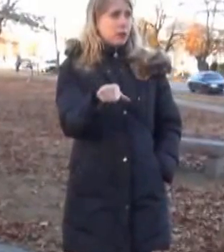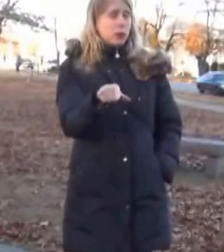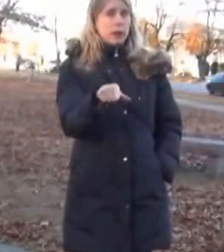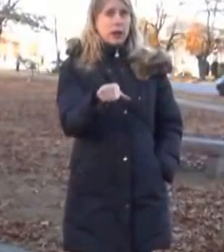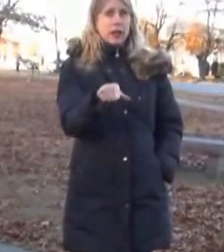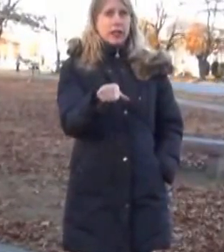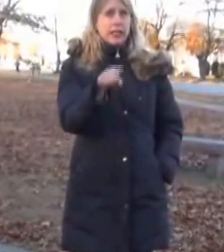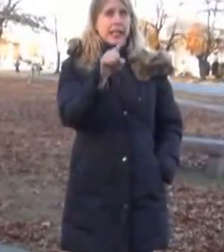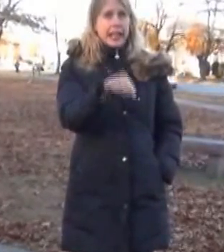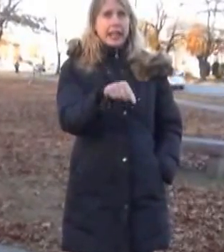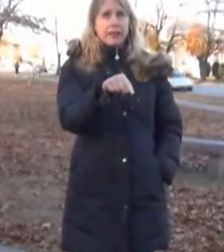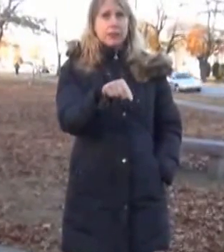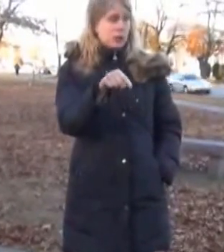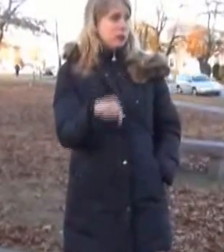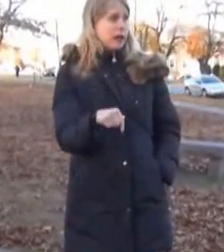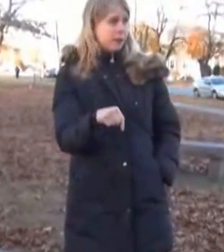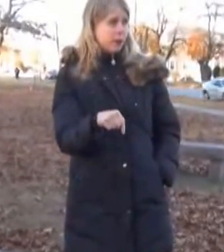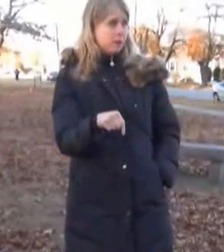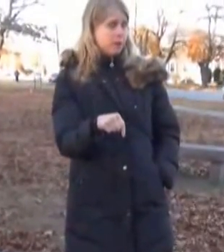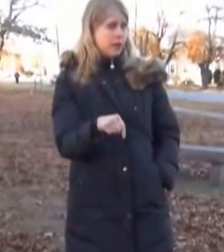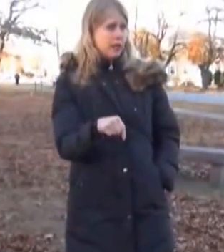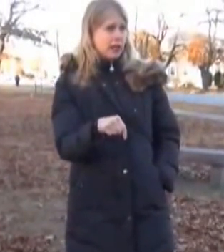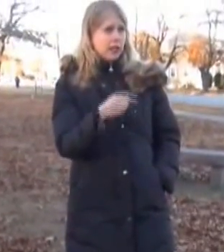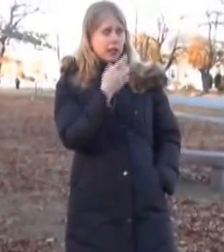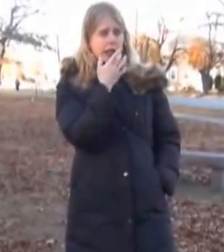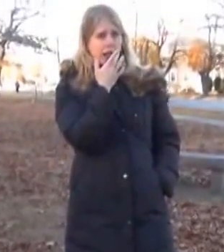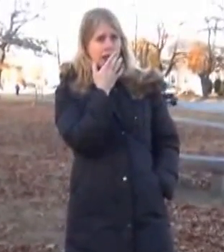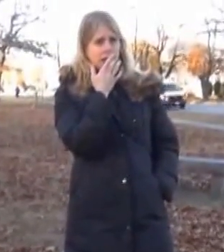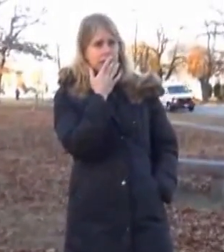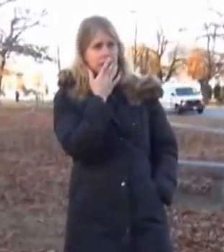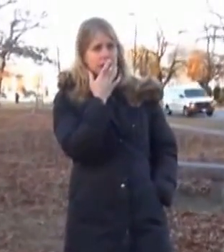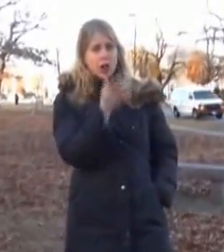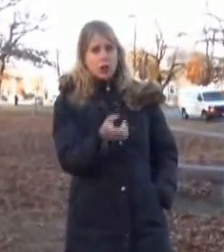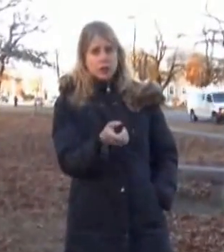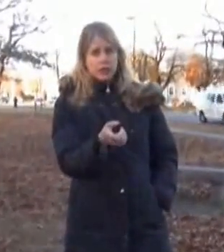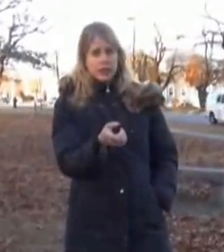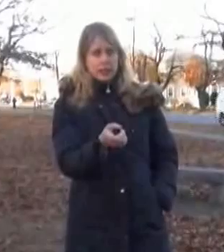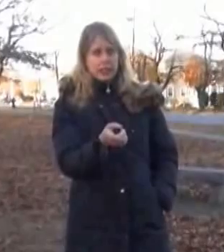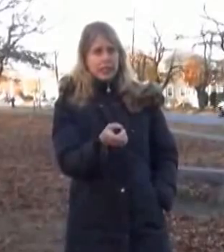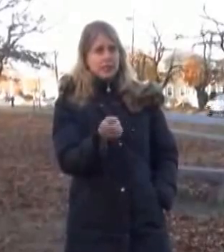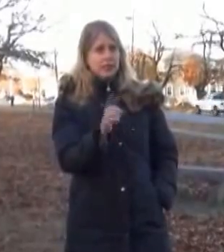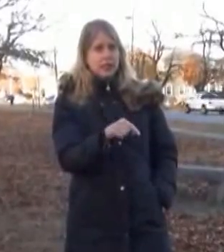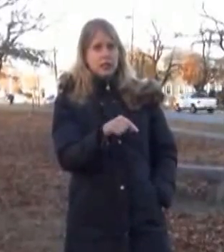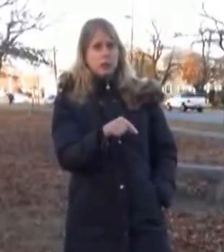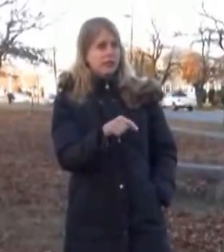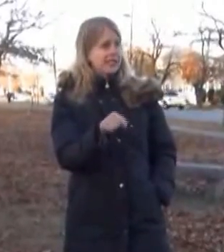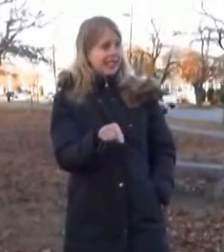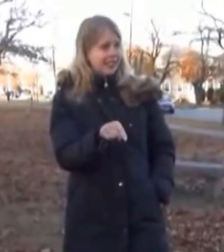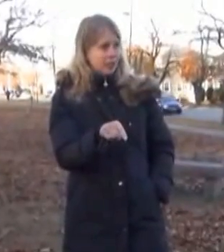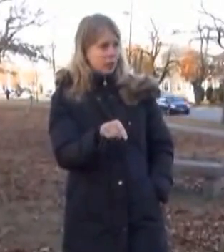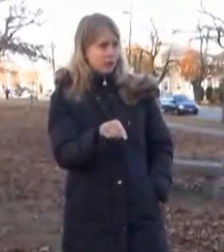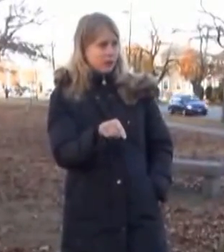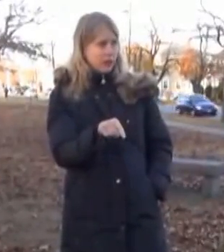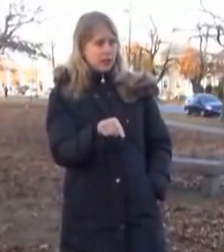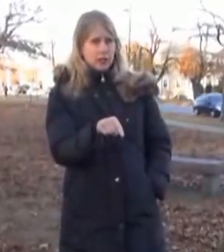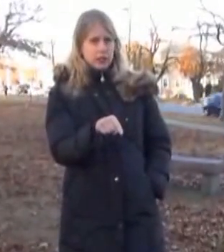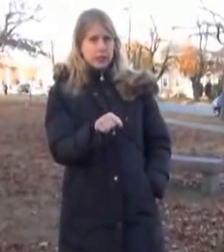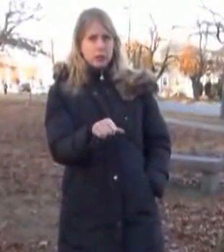come to America and he came to the Medford, ultimately, and studied with a tailor. Because he